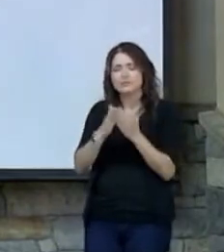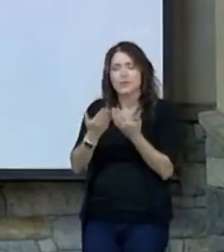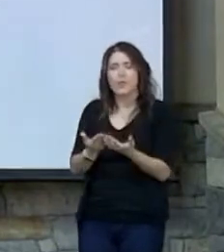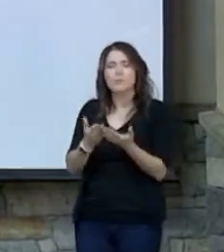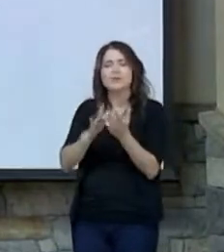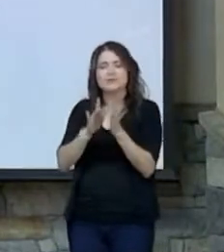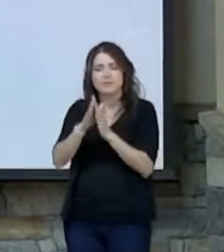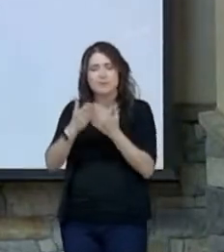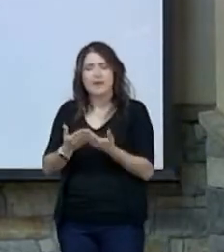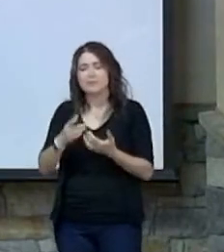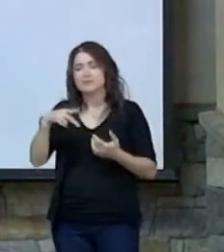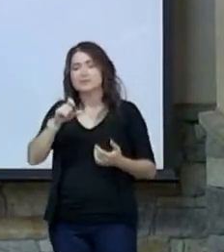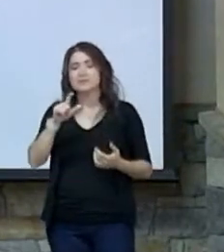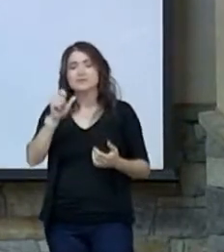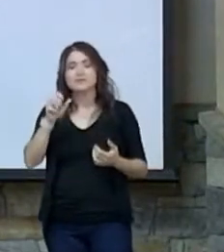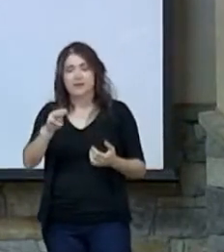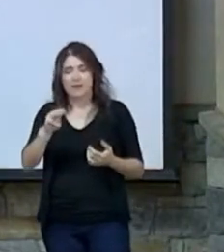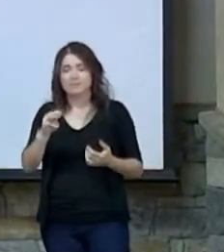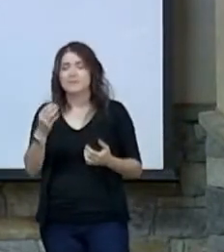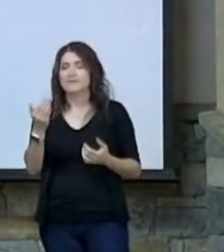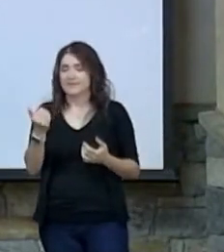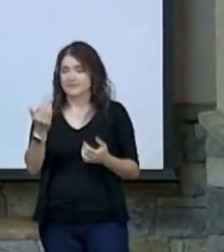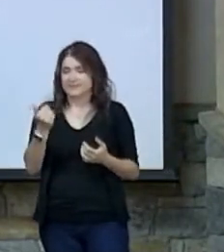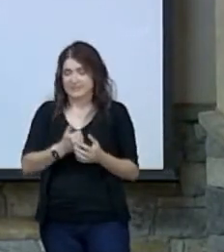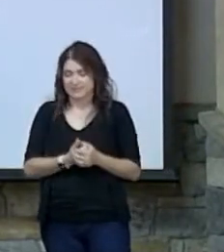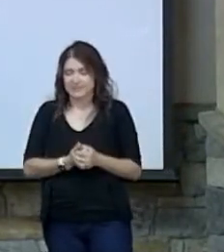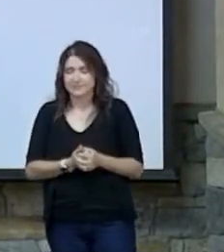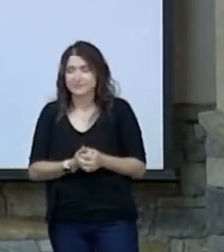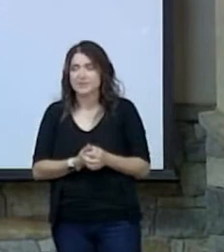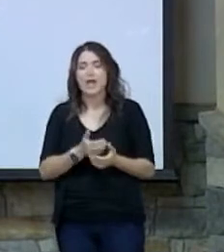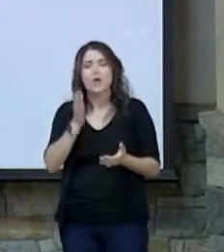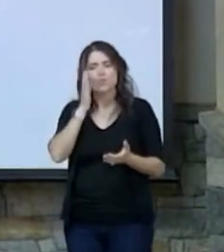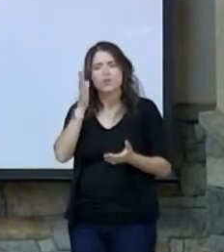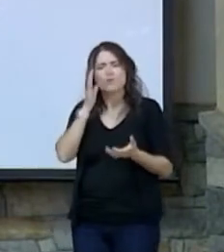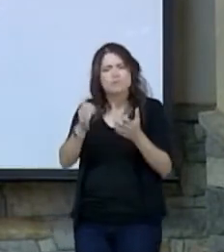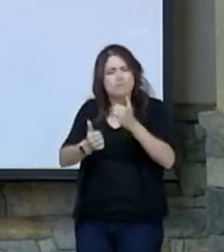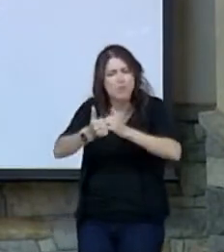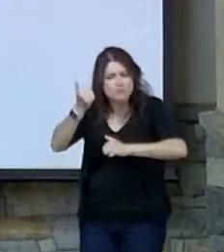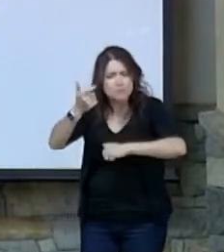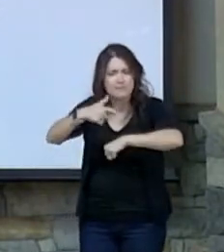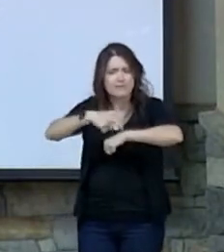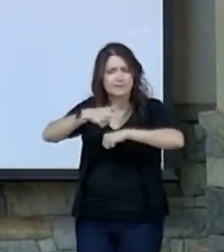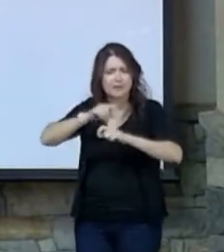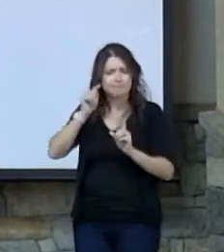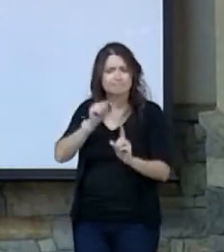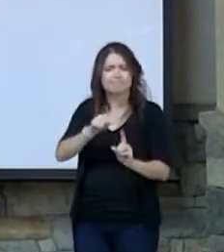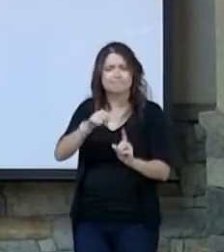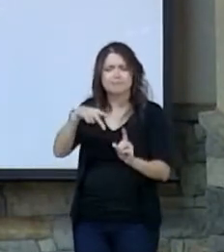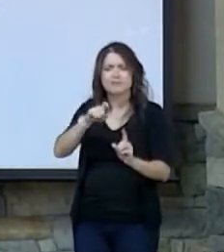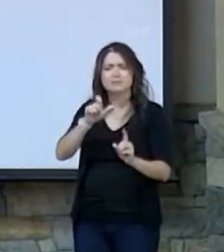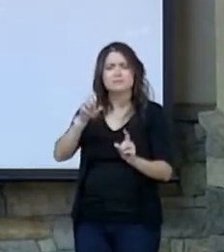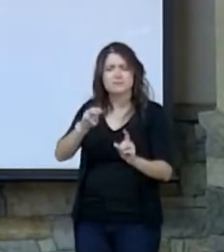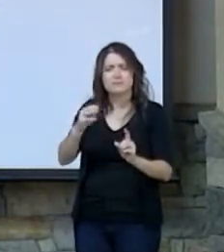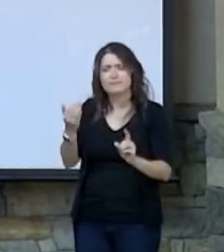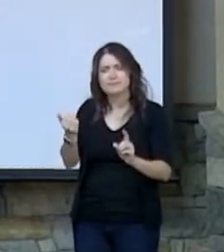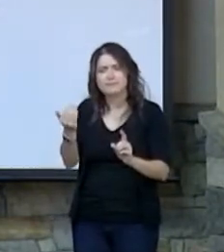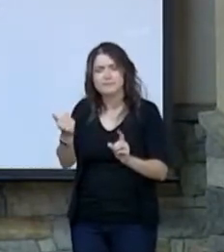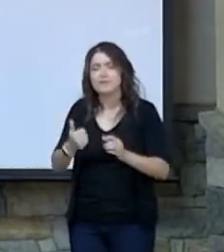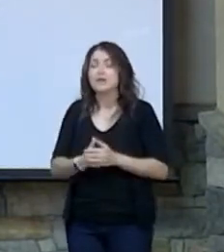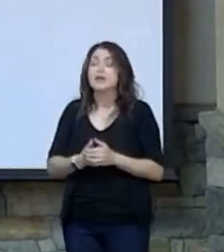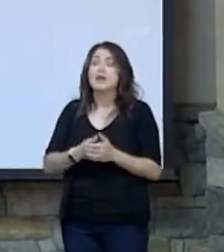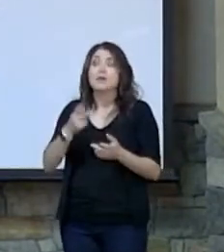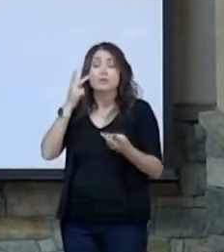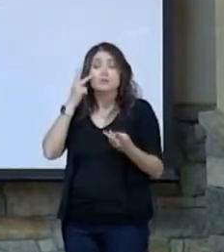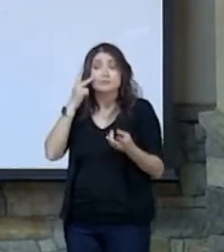this morning to Psalm 15. Psalm 15, and we'll spend the bulk of our time together here. And what we're going to